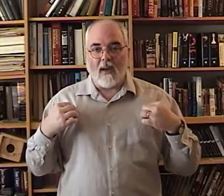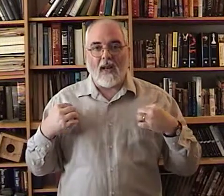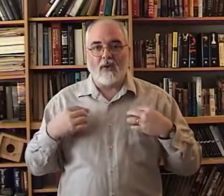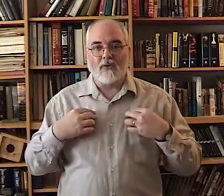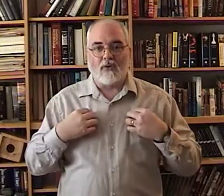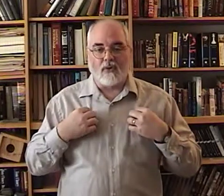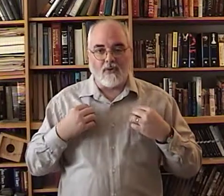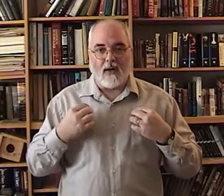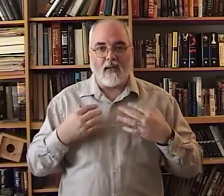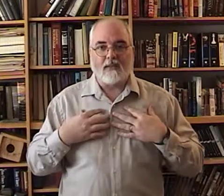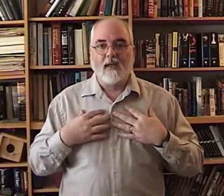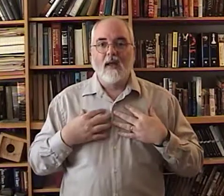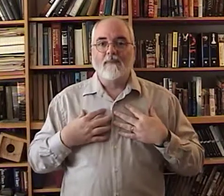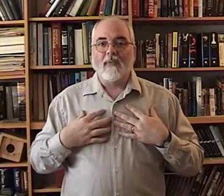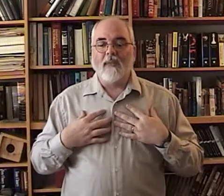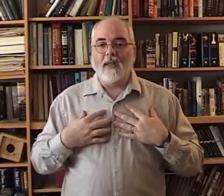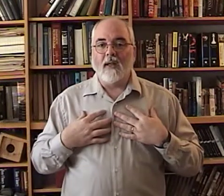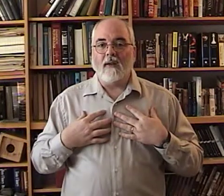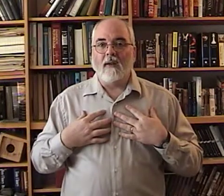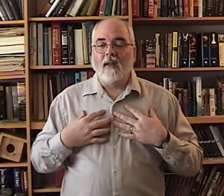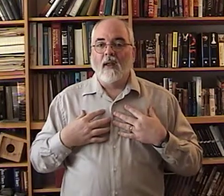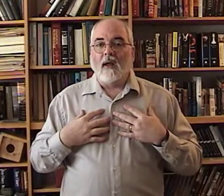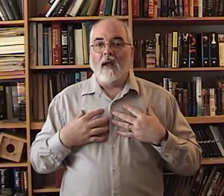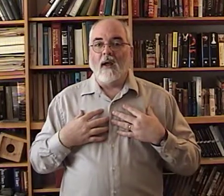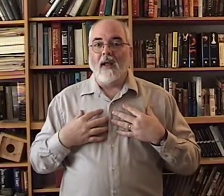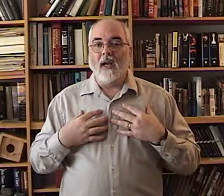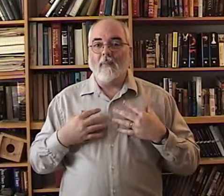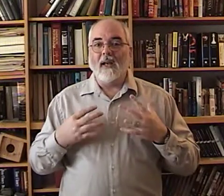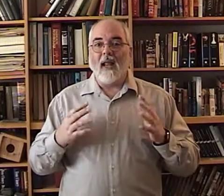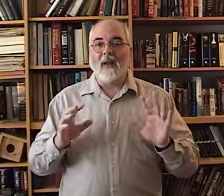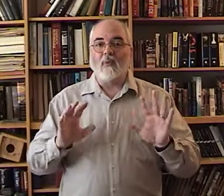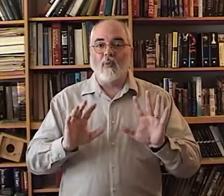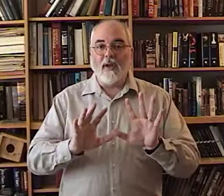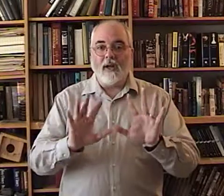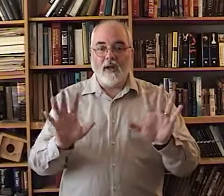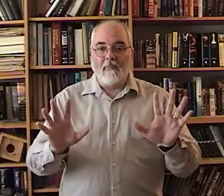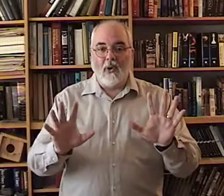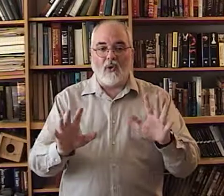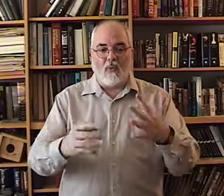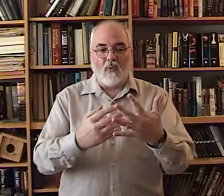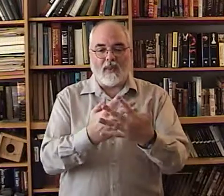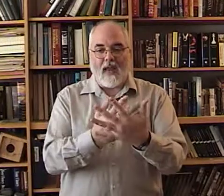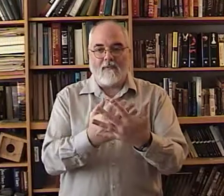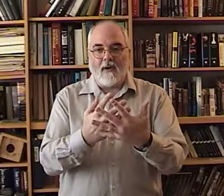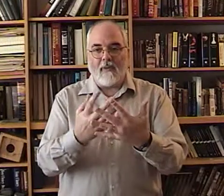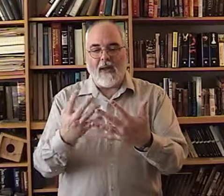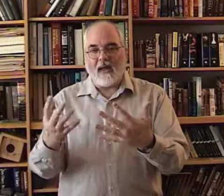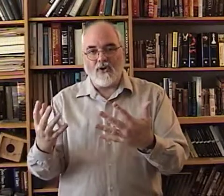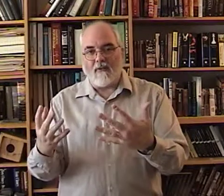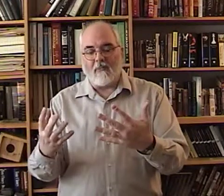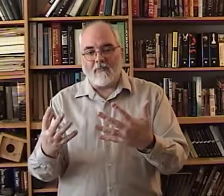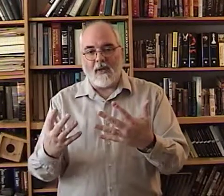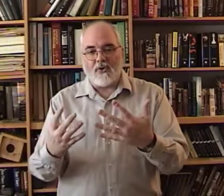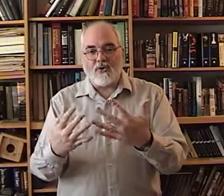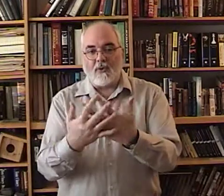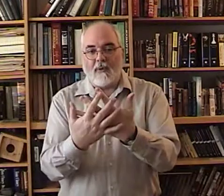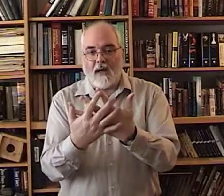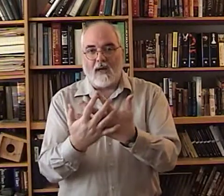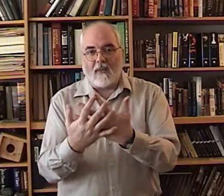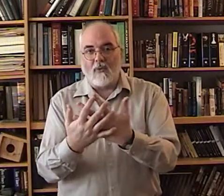blouse or a dress then uh it'll be like reading a book with every page having pictures behind the